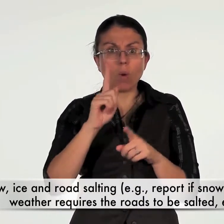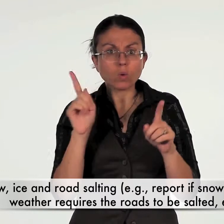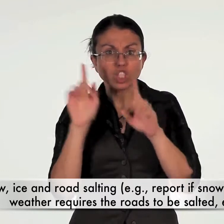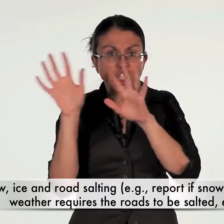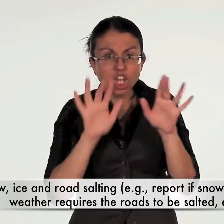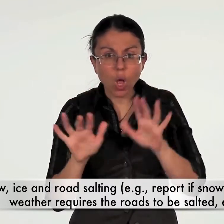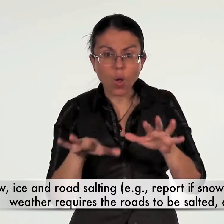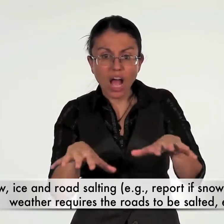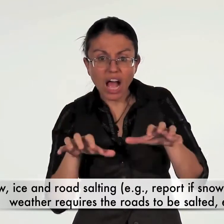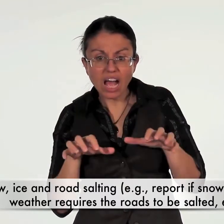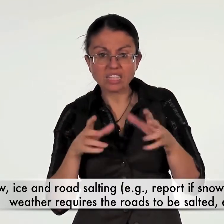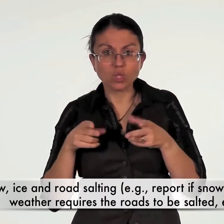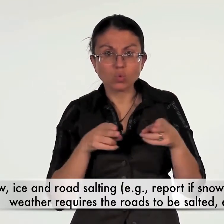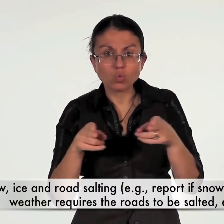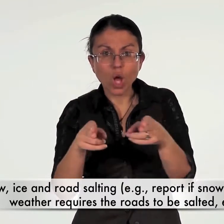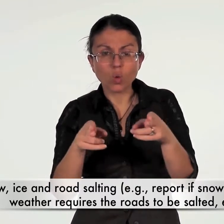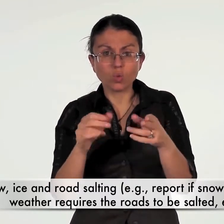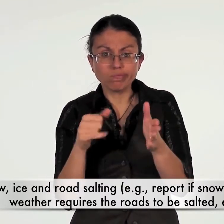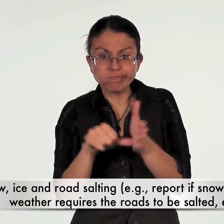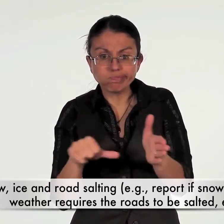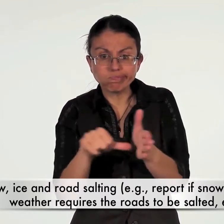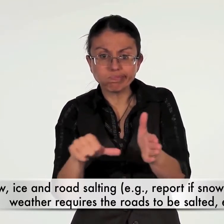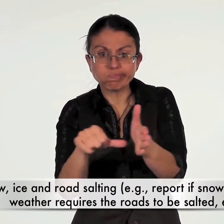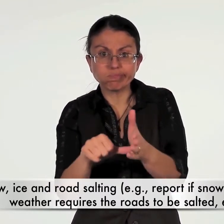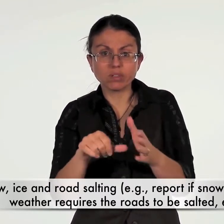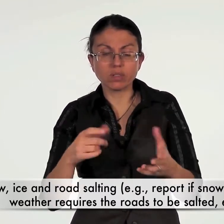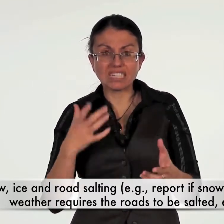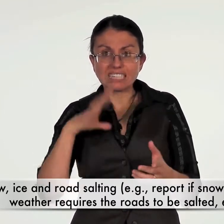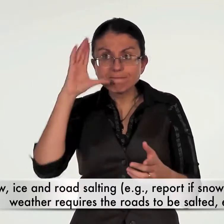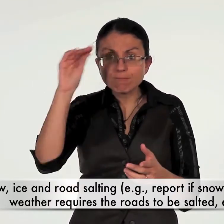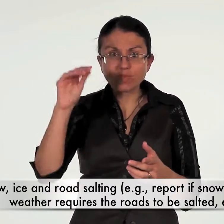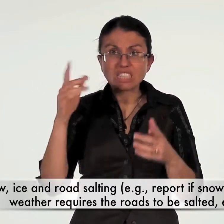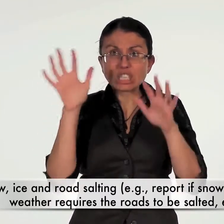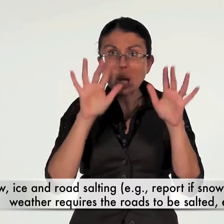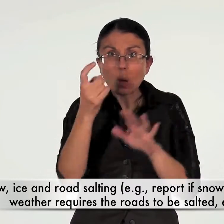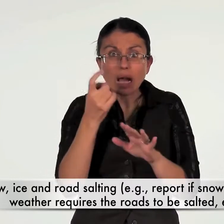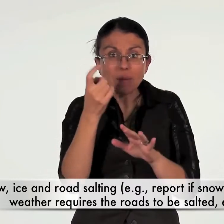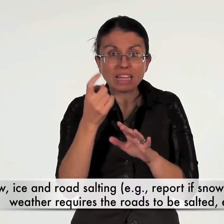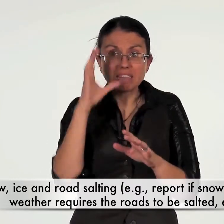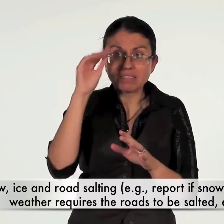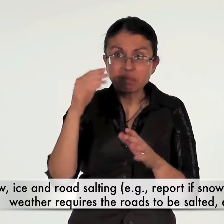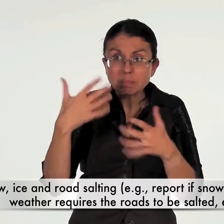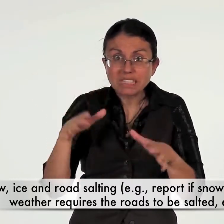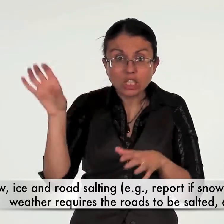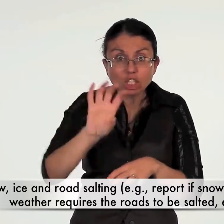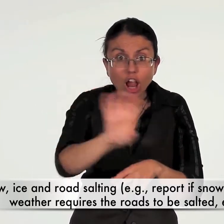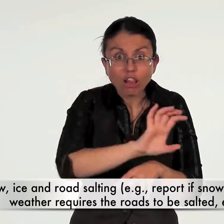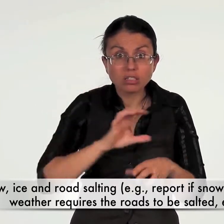snow snow ice and road salting report if snow or adverse weather requires the roads to be salted